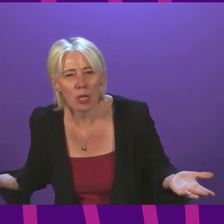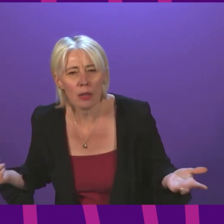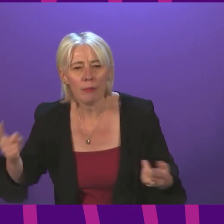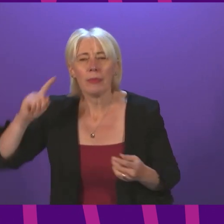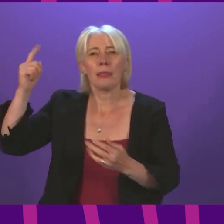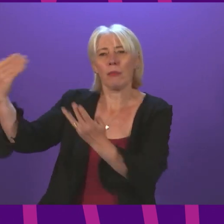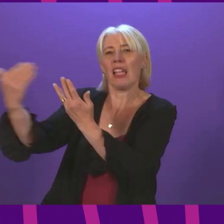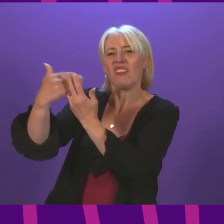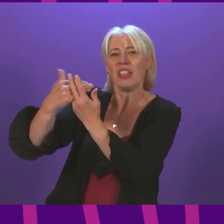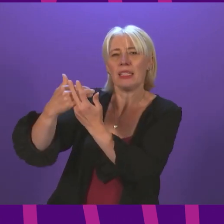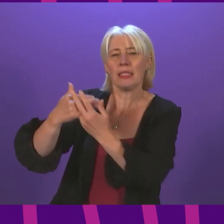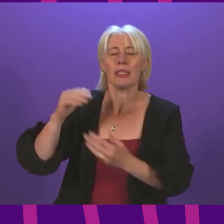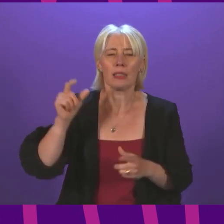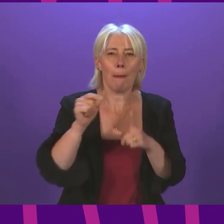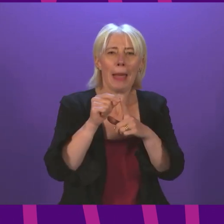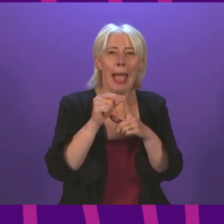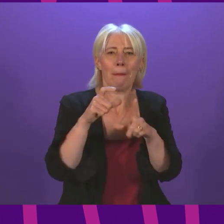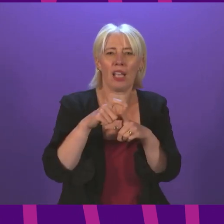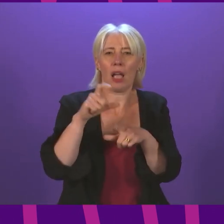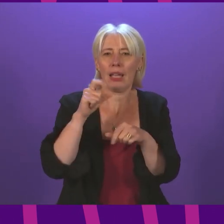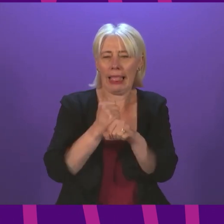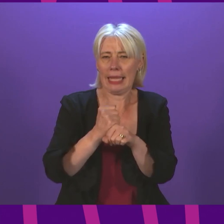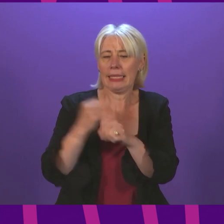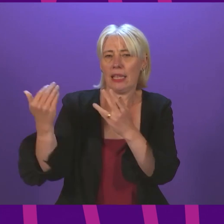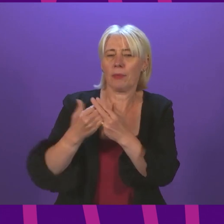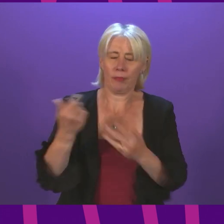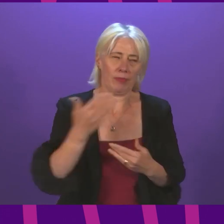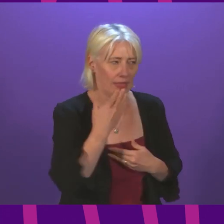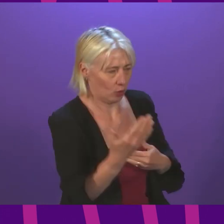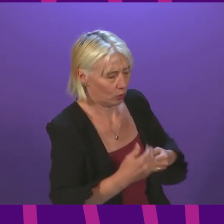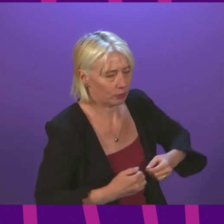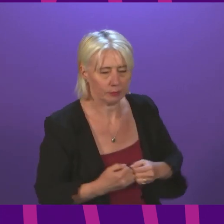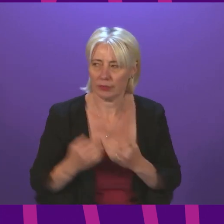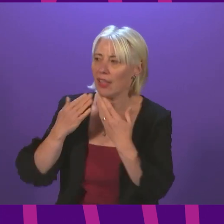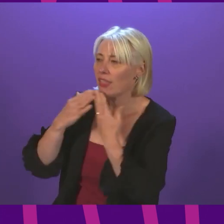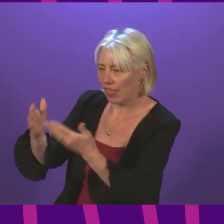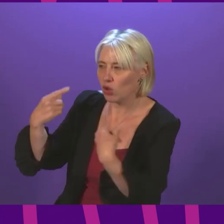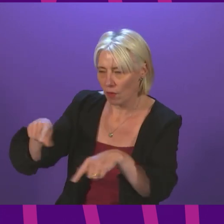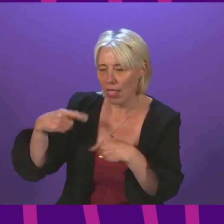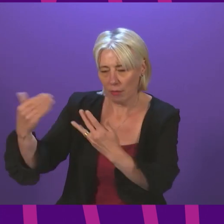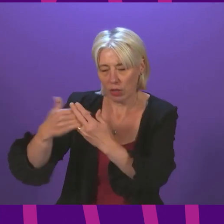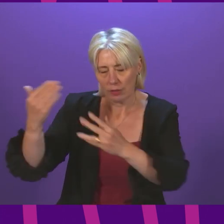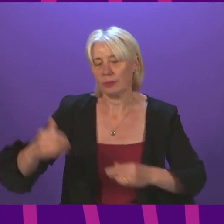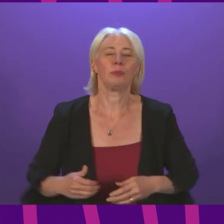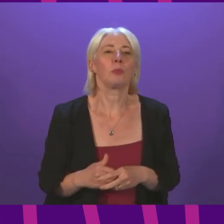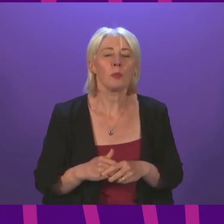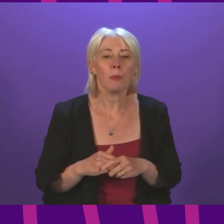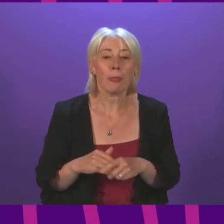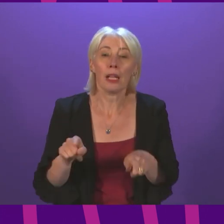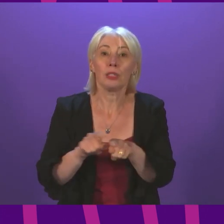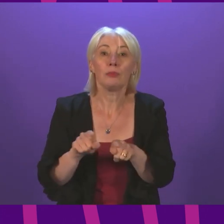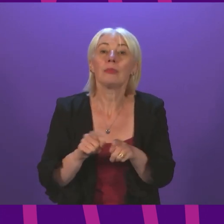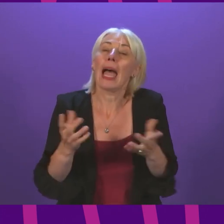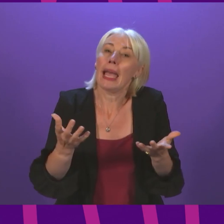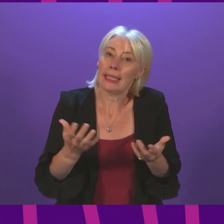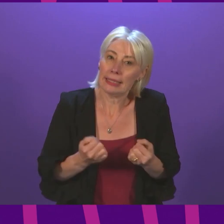Certainly. Pam Duncan Glanty. Thank you, Deputy Presiding Officer, and thank you to the Member for taking the intervention. Would you also accept,